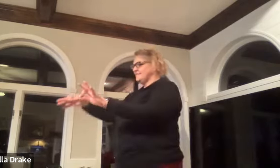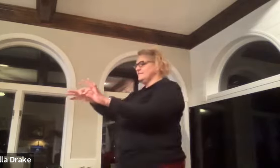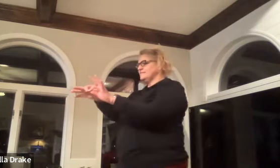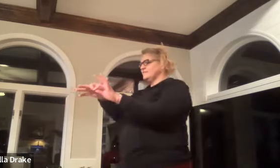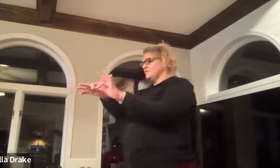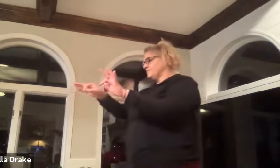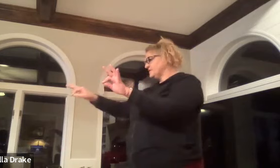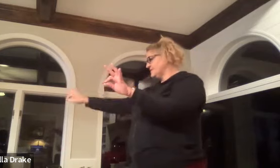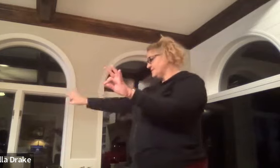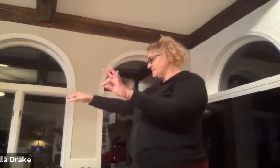this is the word for sentence